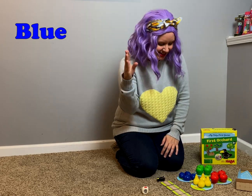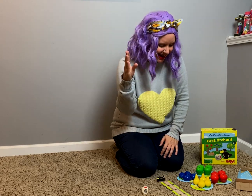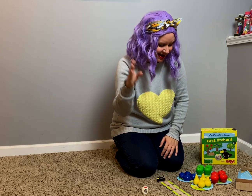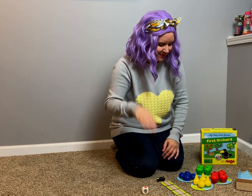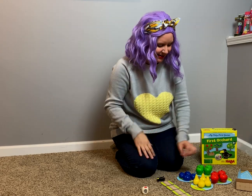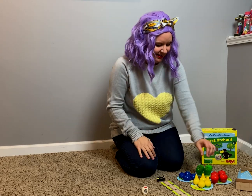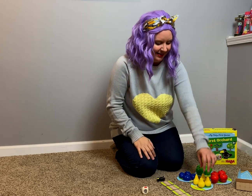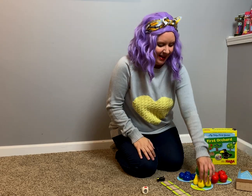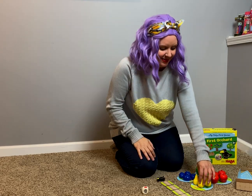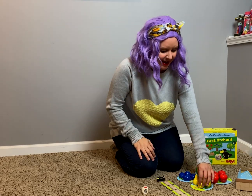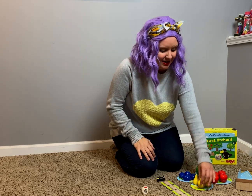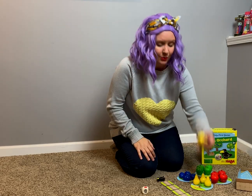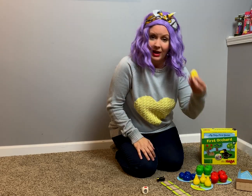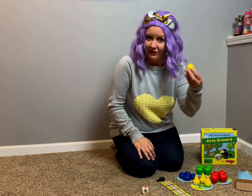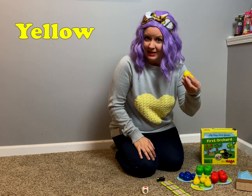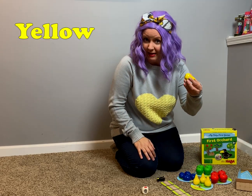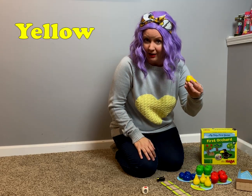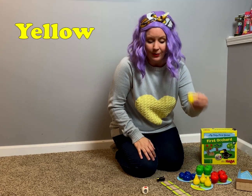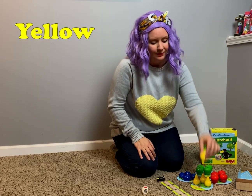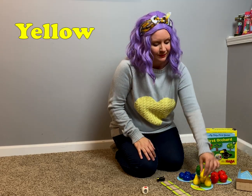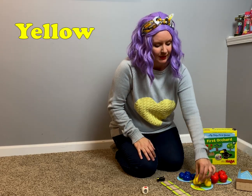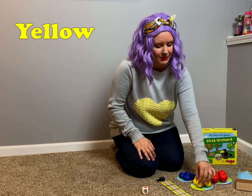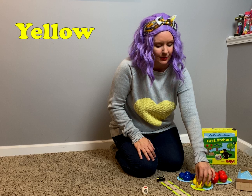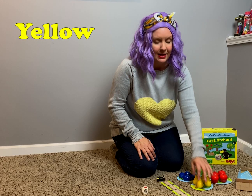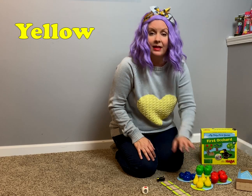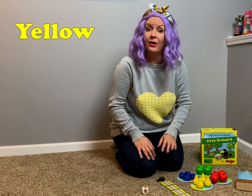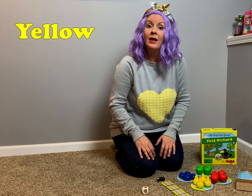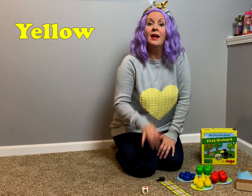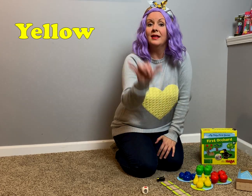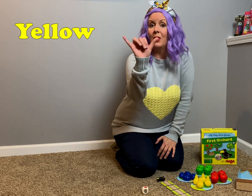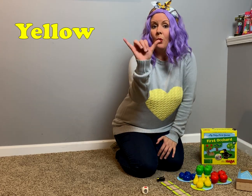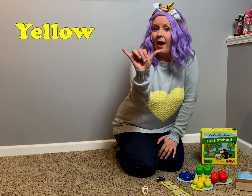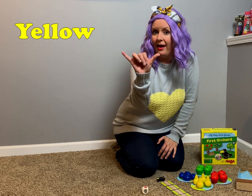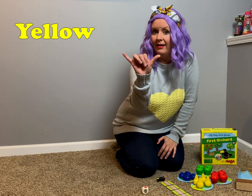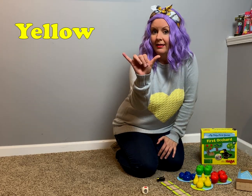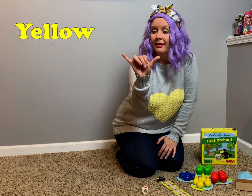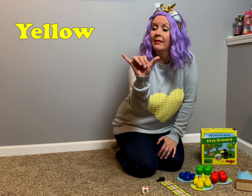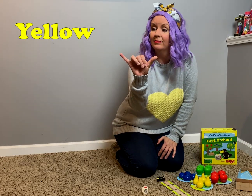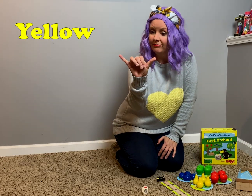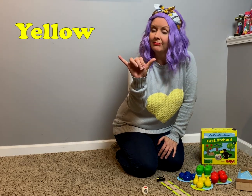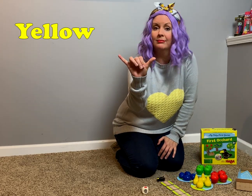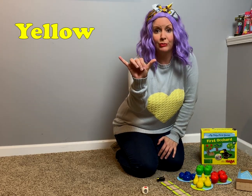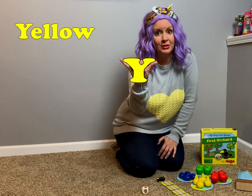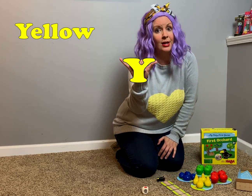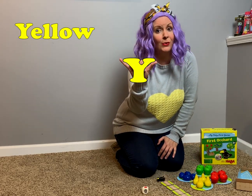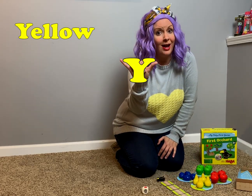job! Then we have yellow. So, yellow is a Y. looks like a Y.